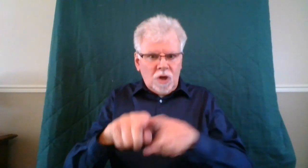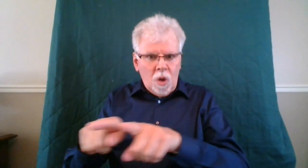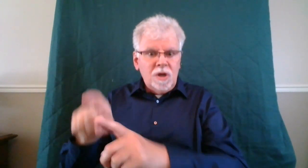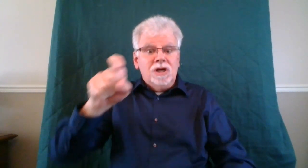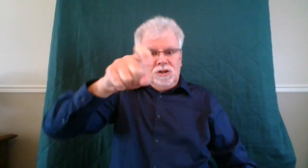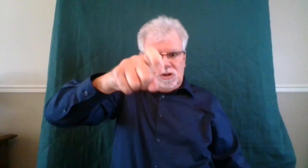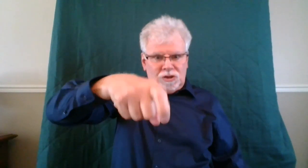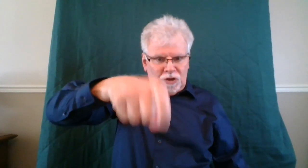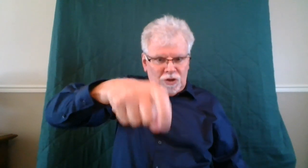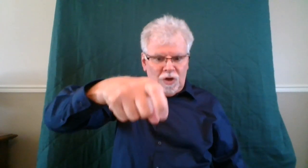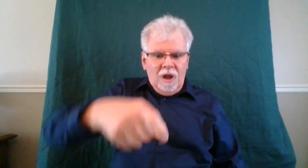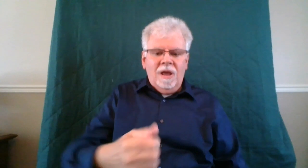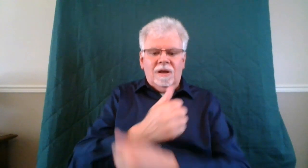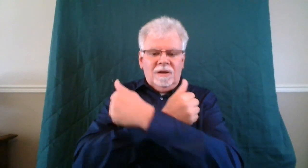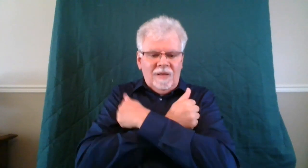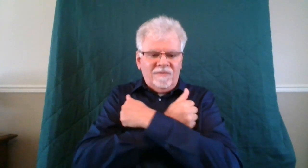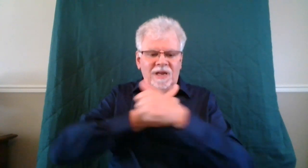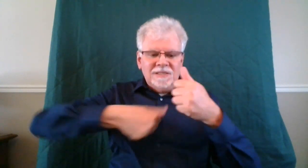must love one another.